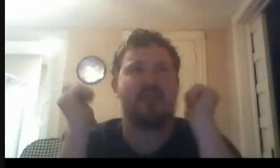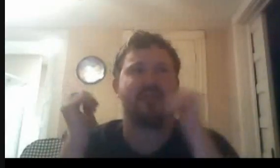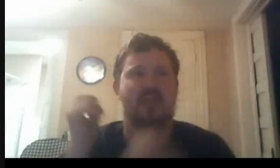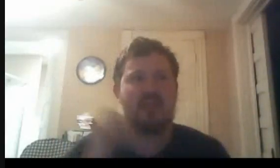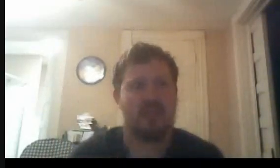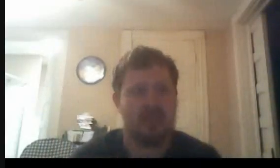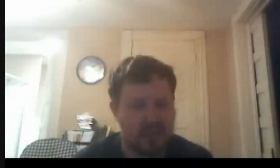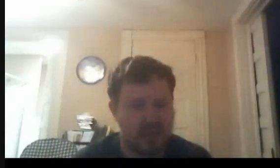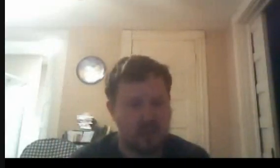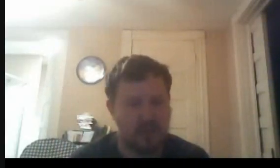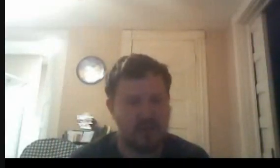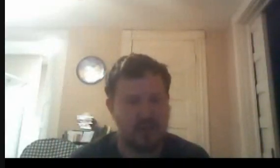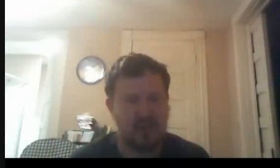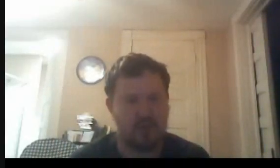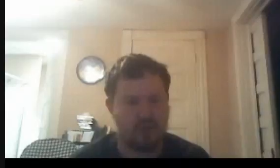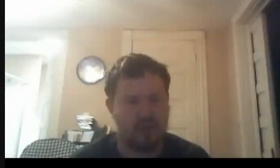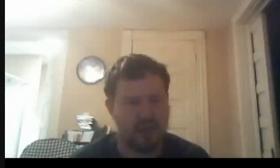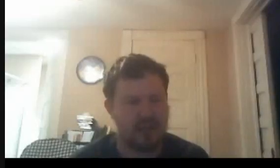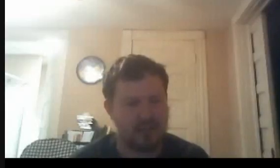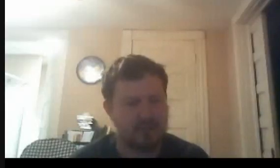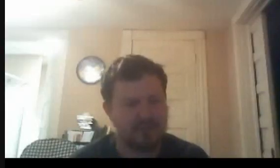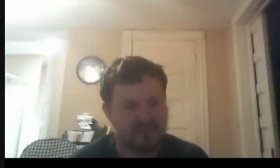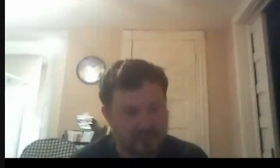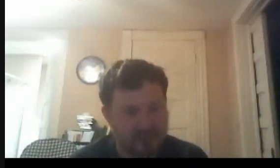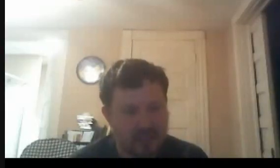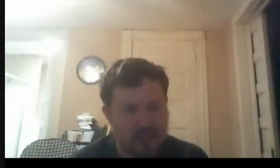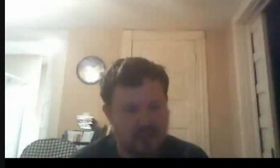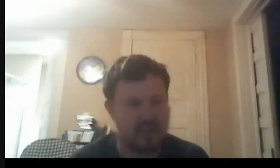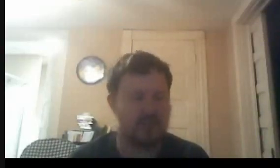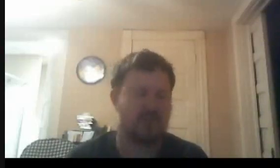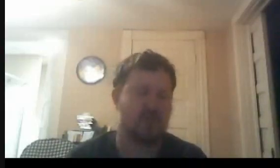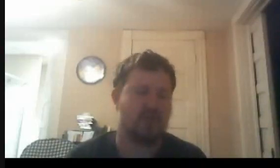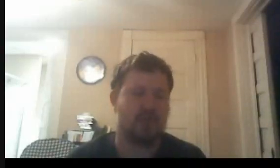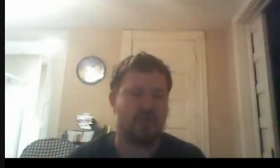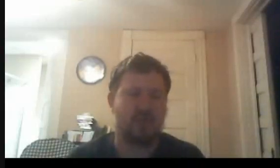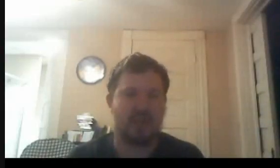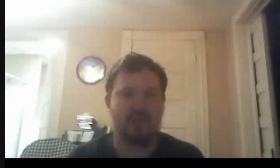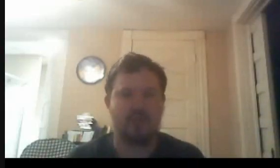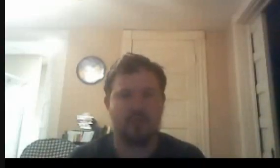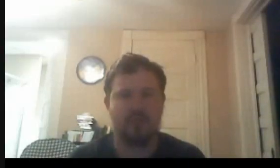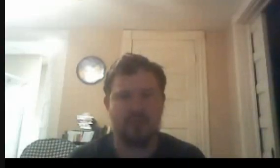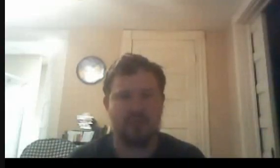one of nine at Horrorland. I went for Goosebumps and got a few more books.